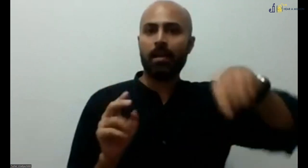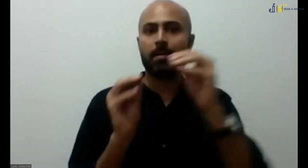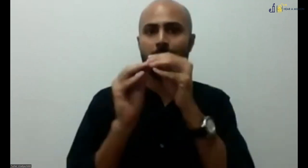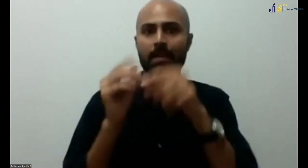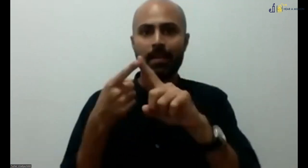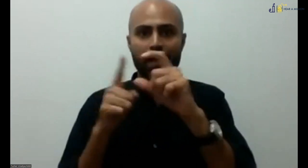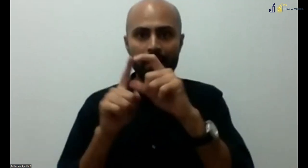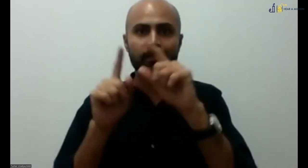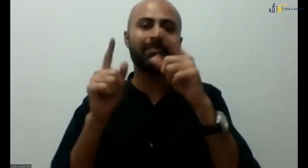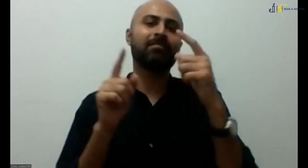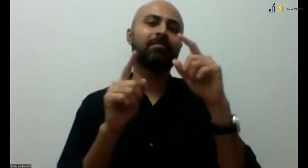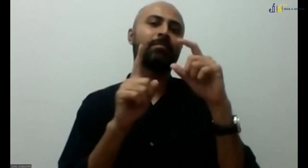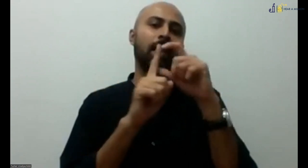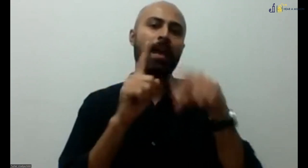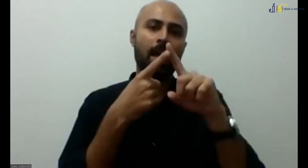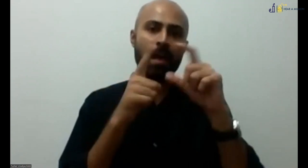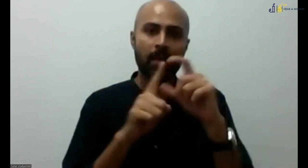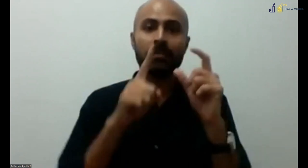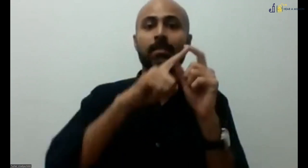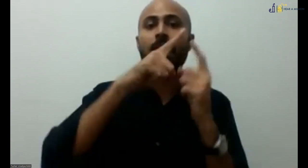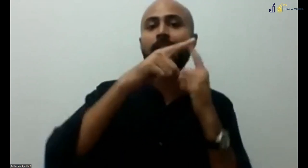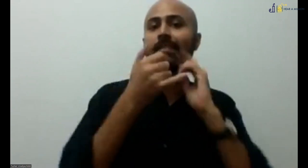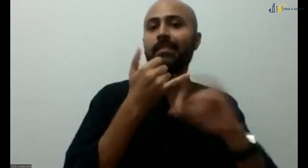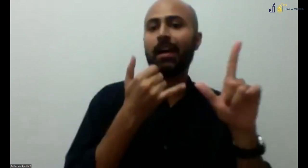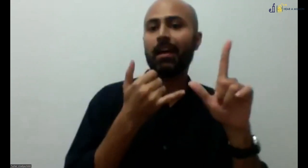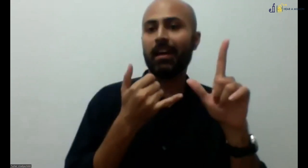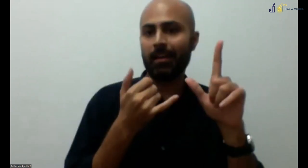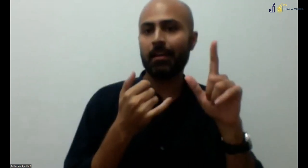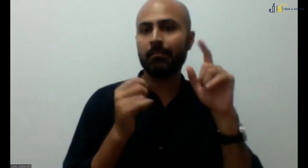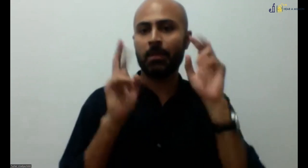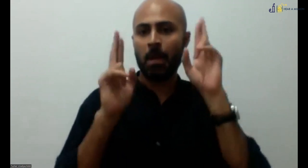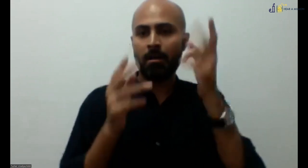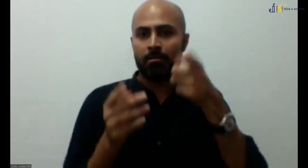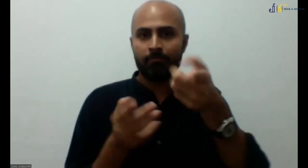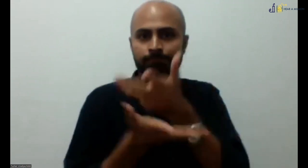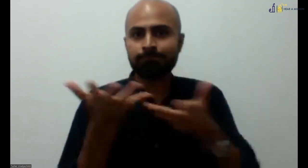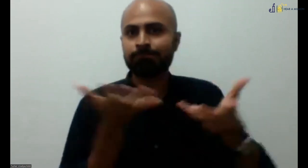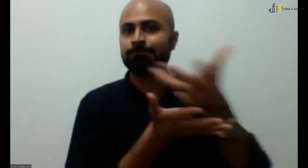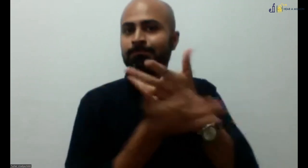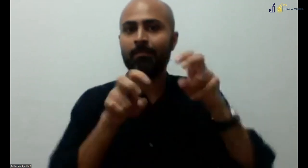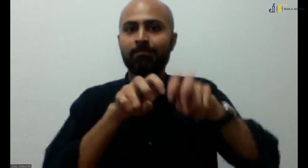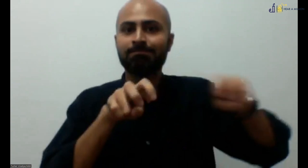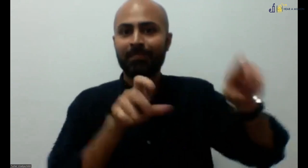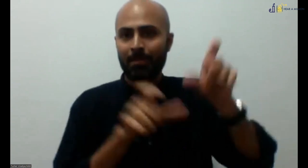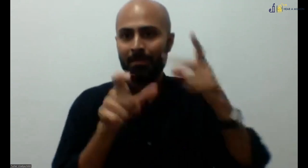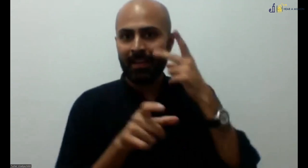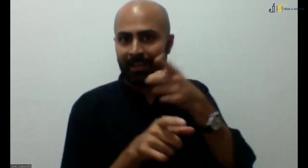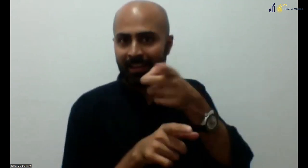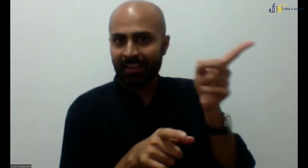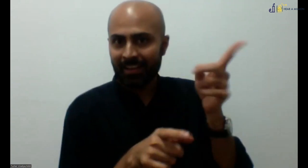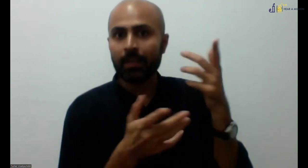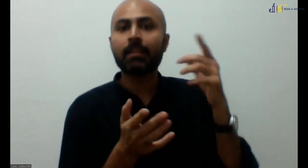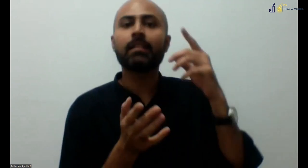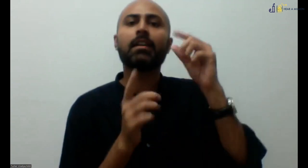to conclude by saying, hopefully everyone understood the DED,